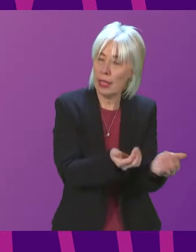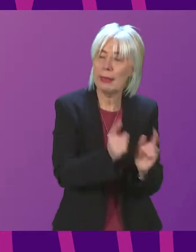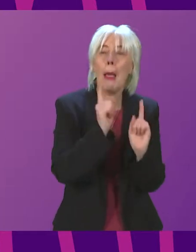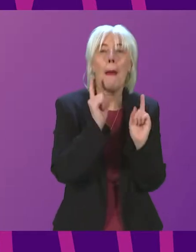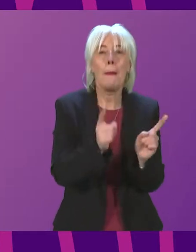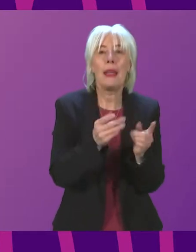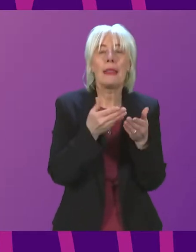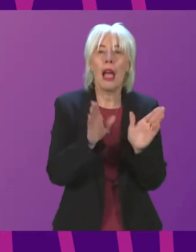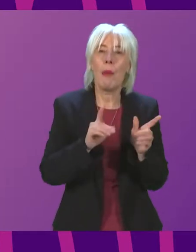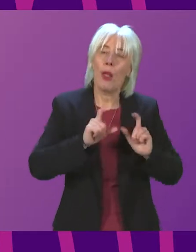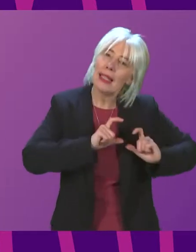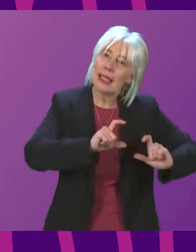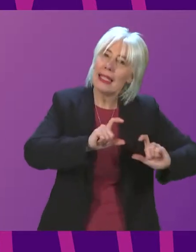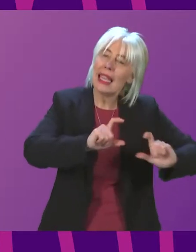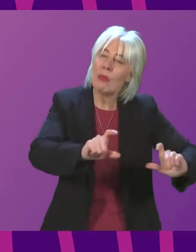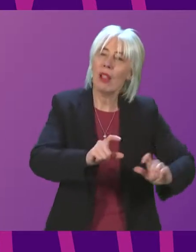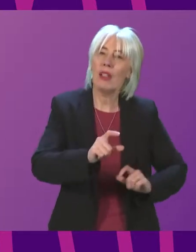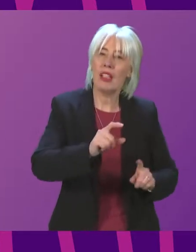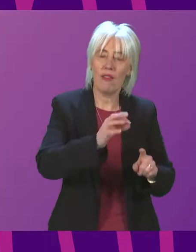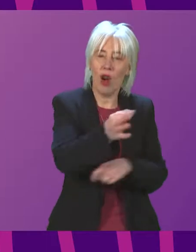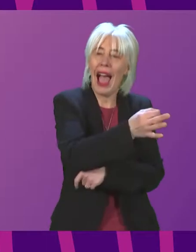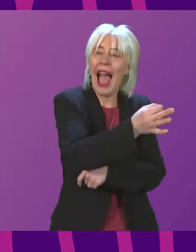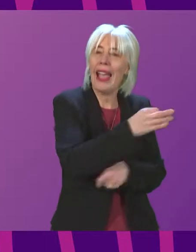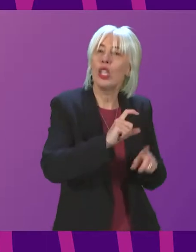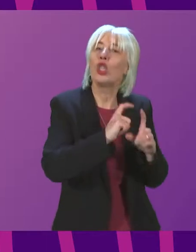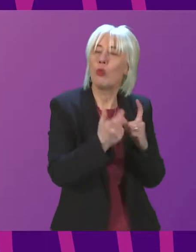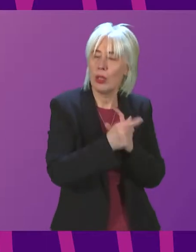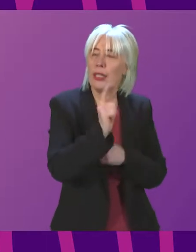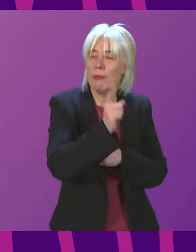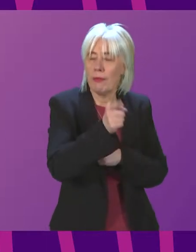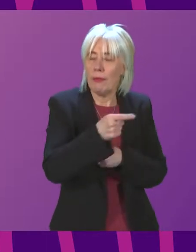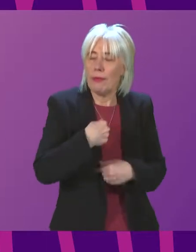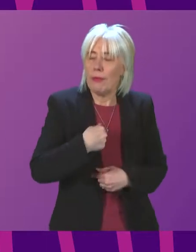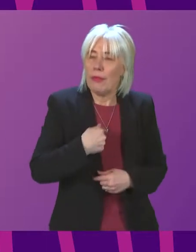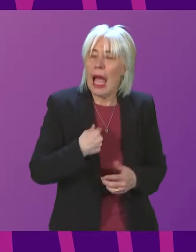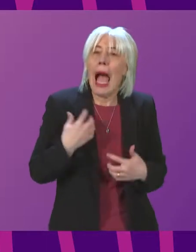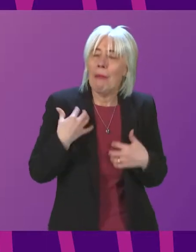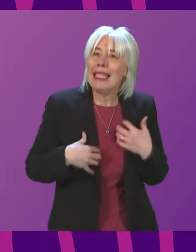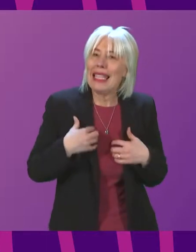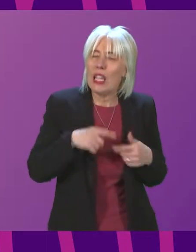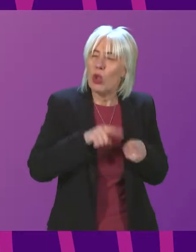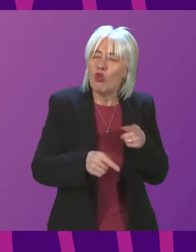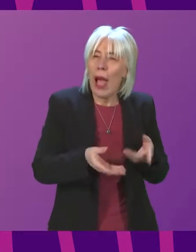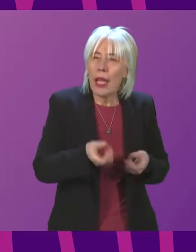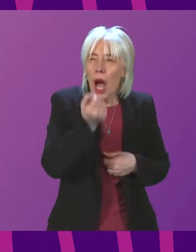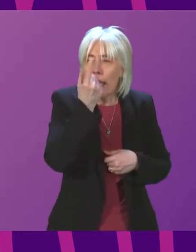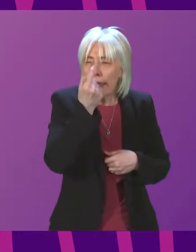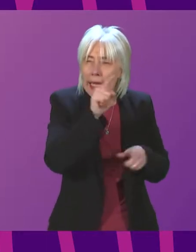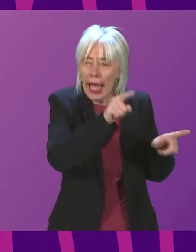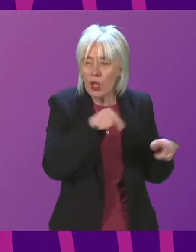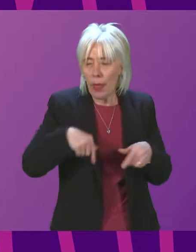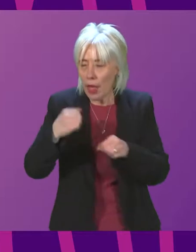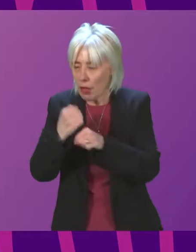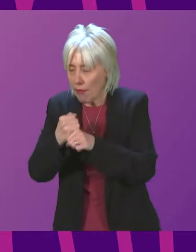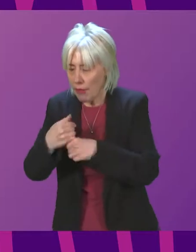regarding the sustainability of island communities, one thing I have been quite keen to better understand is the relationship in government